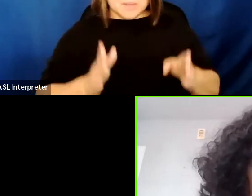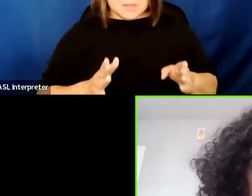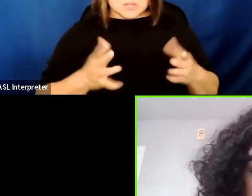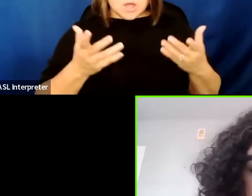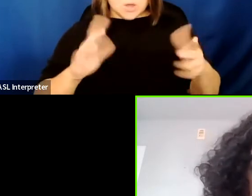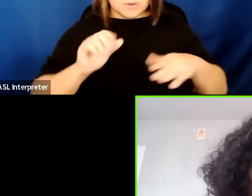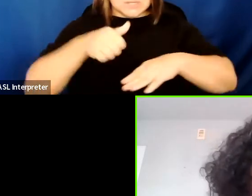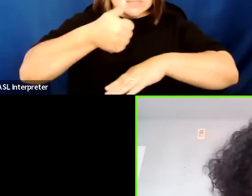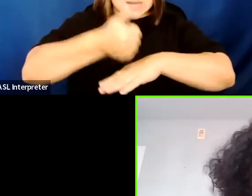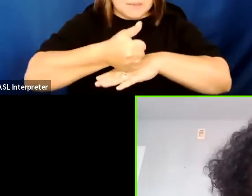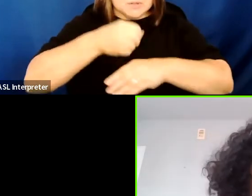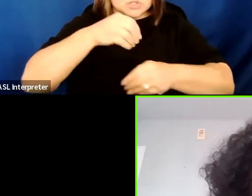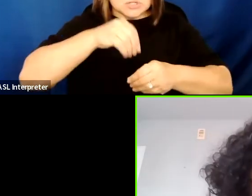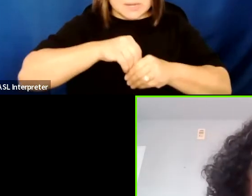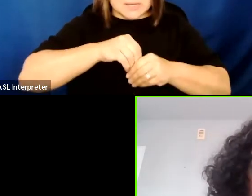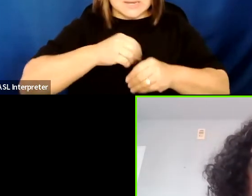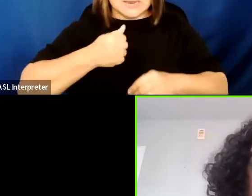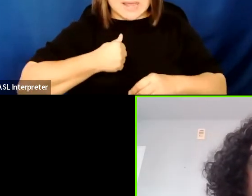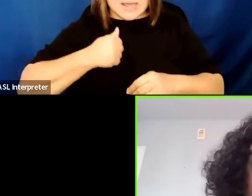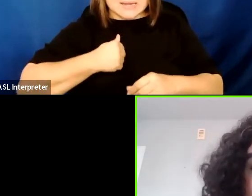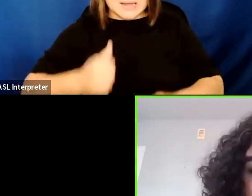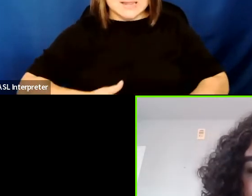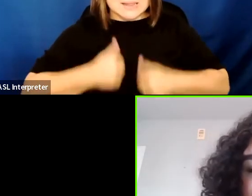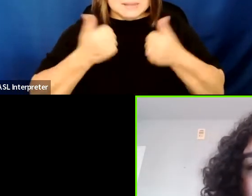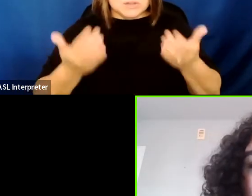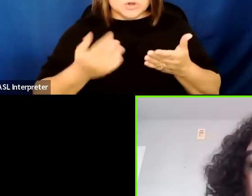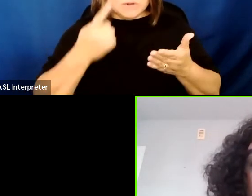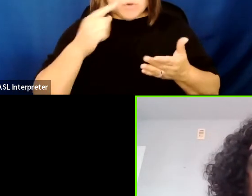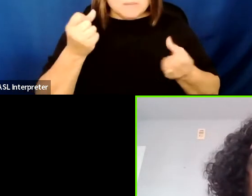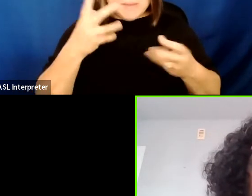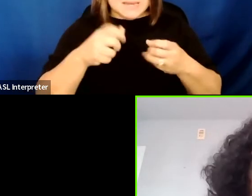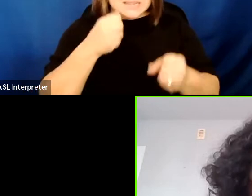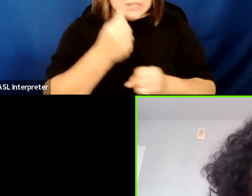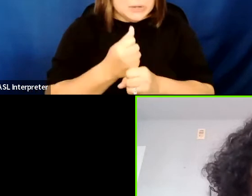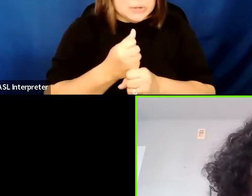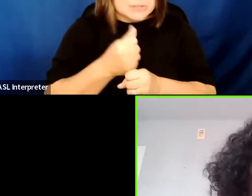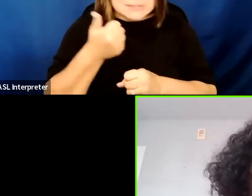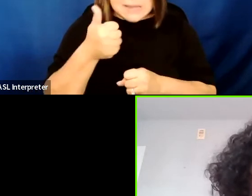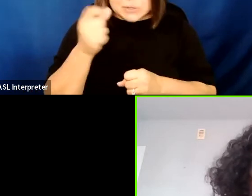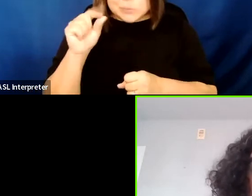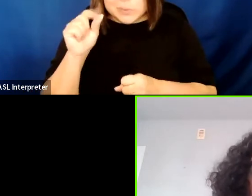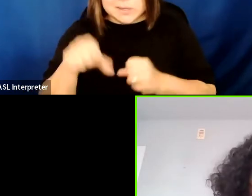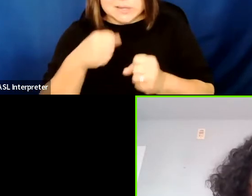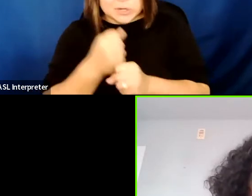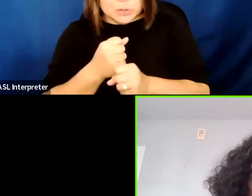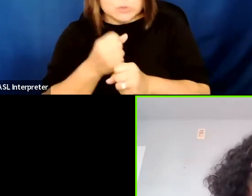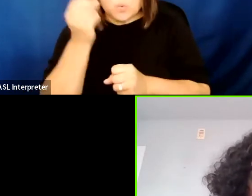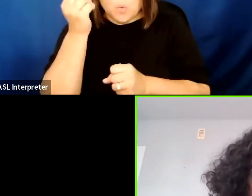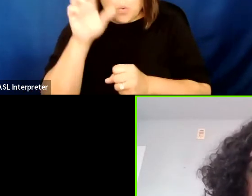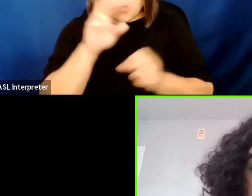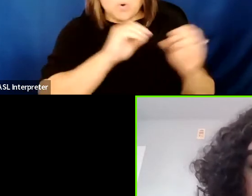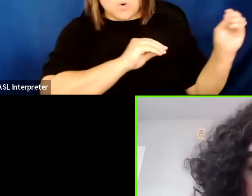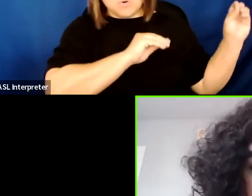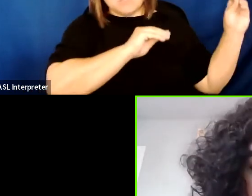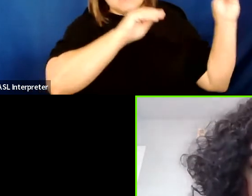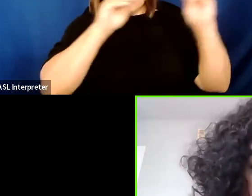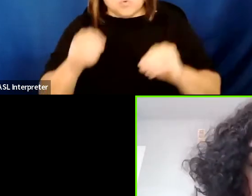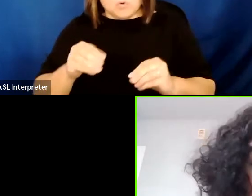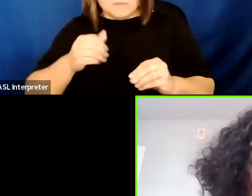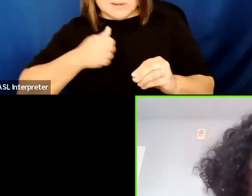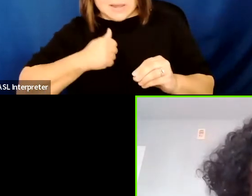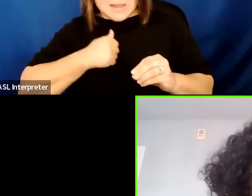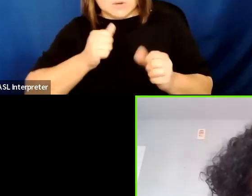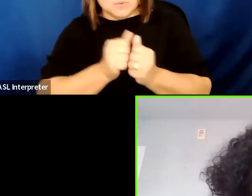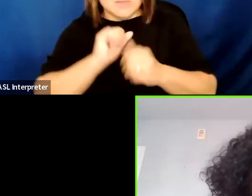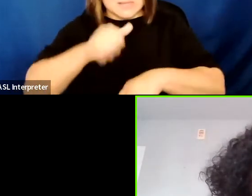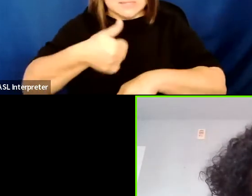in communities they have lived here for years, sometimes even decades, or are coming to Canada with established communities to welcome them,